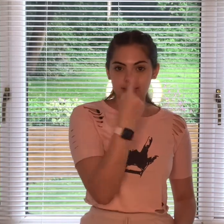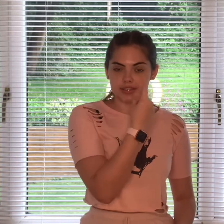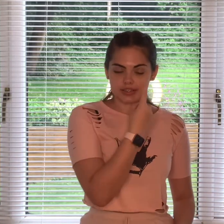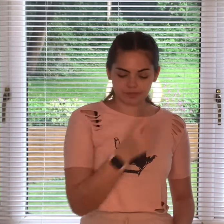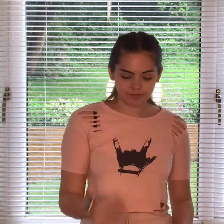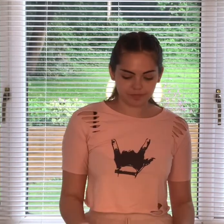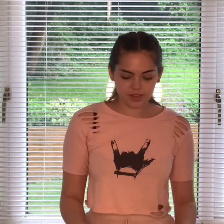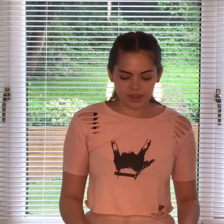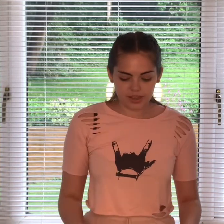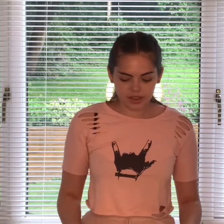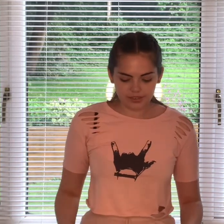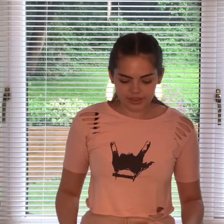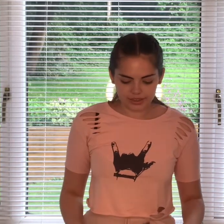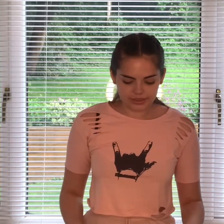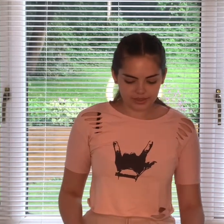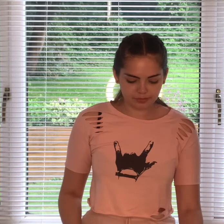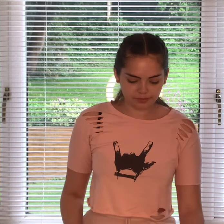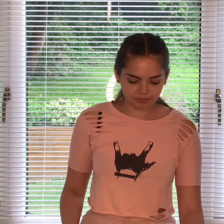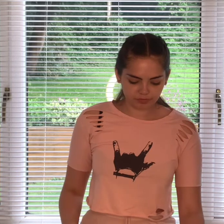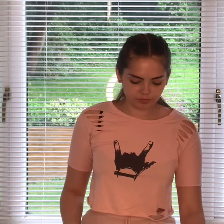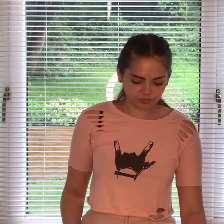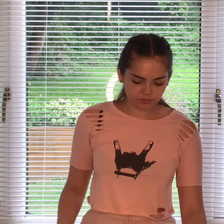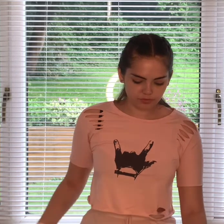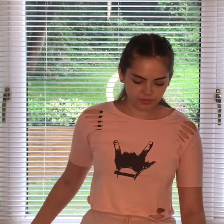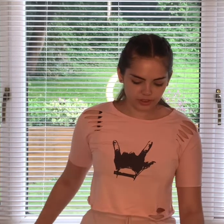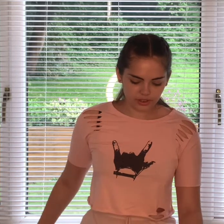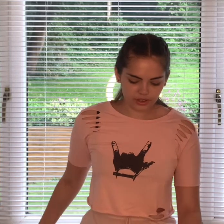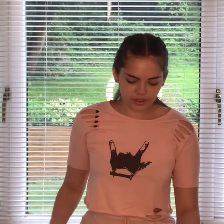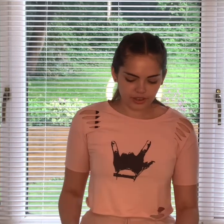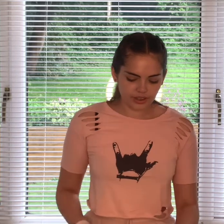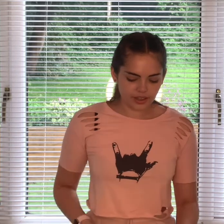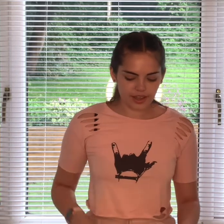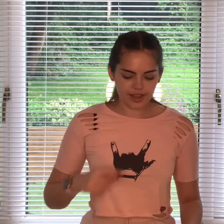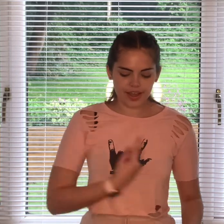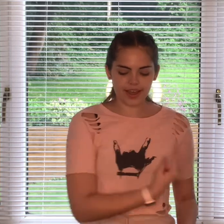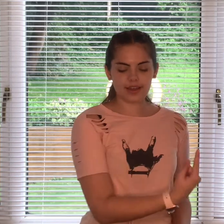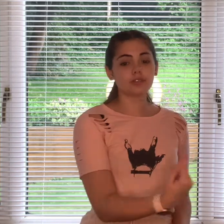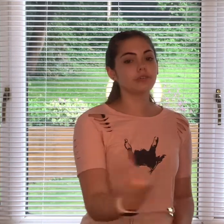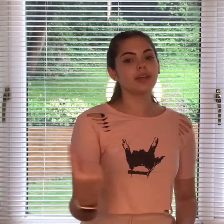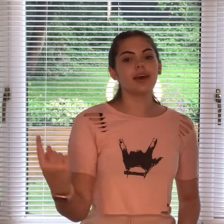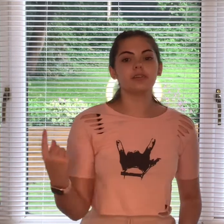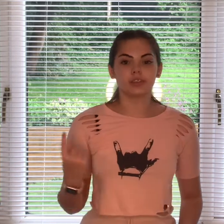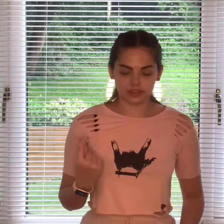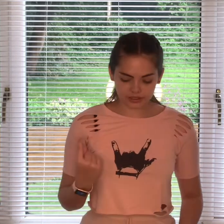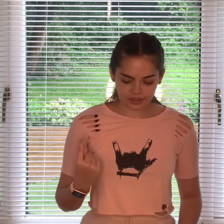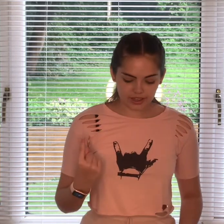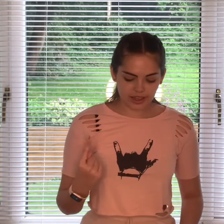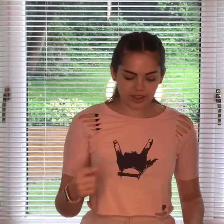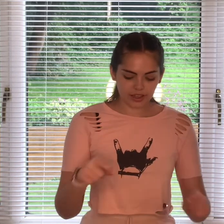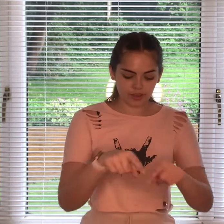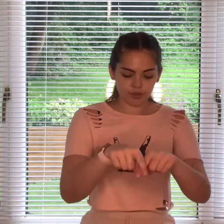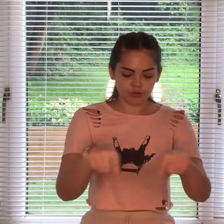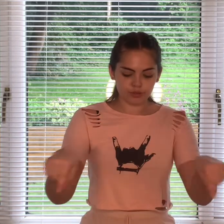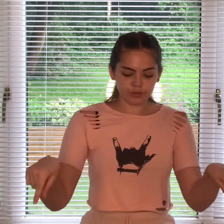a minute everyone else in the room